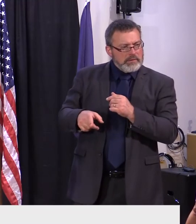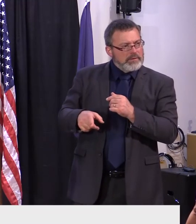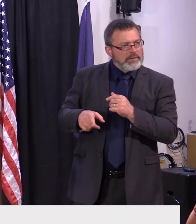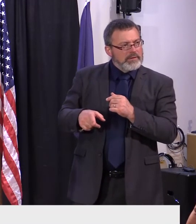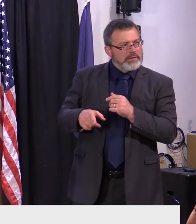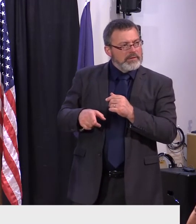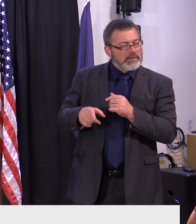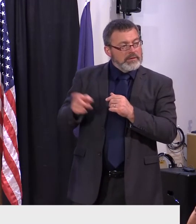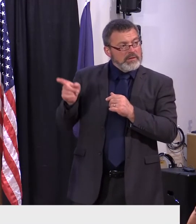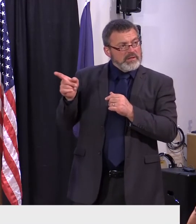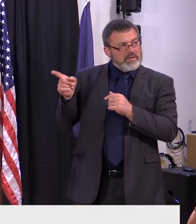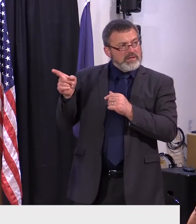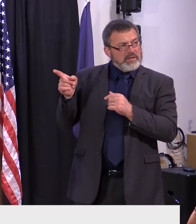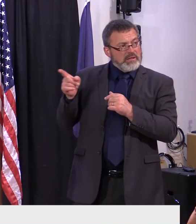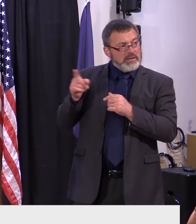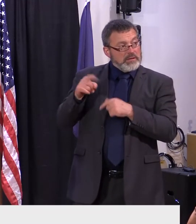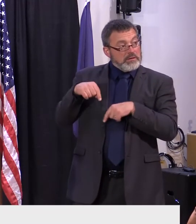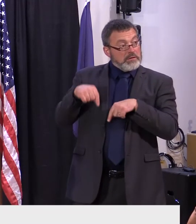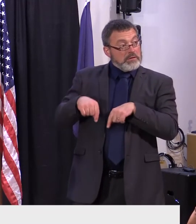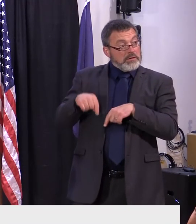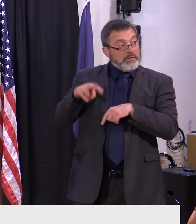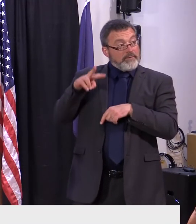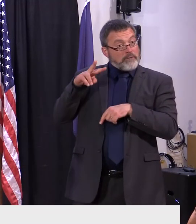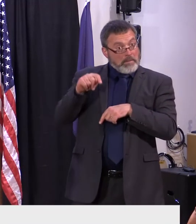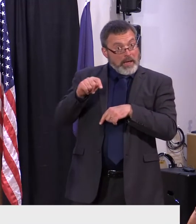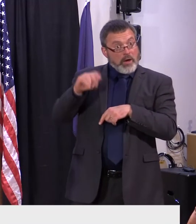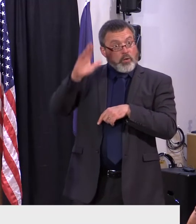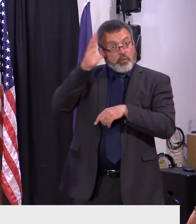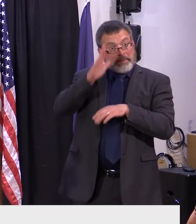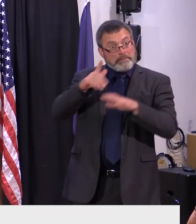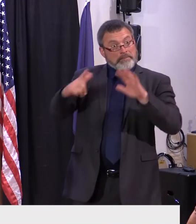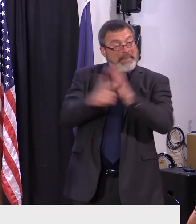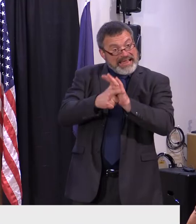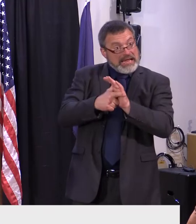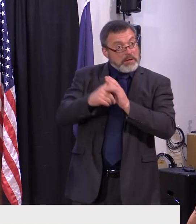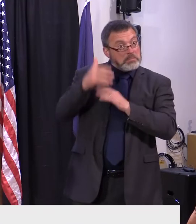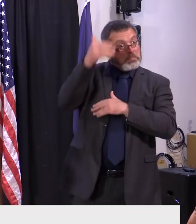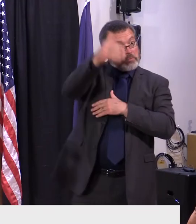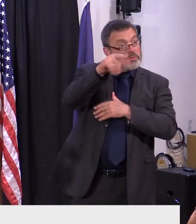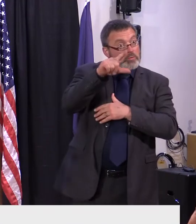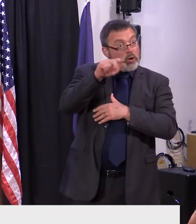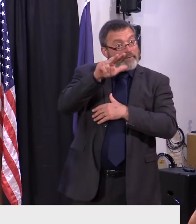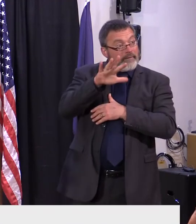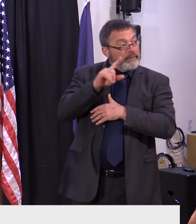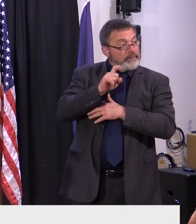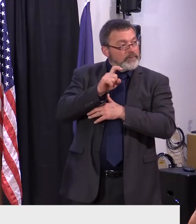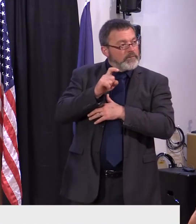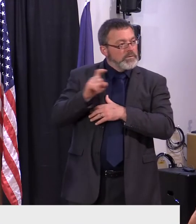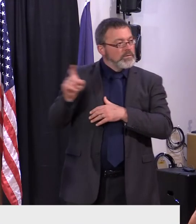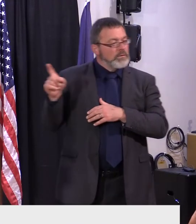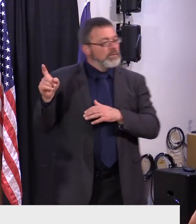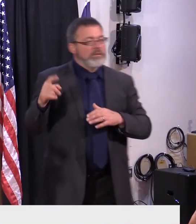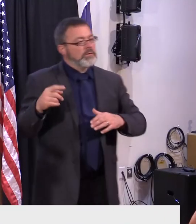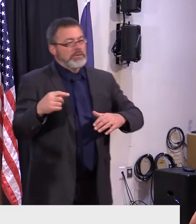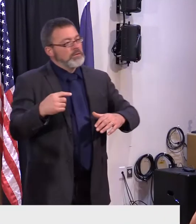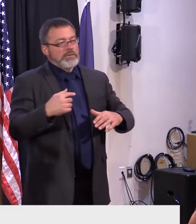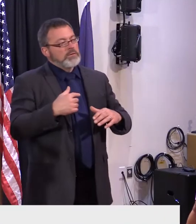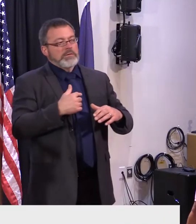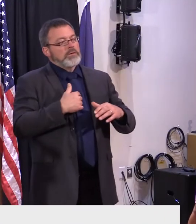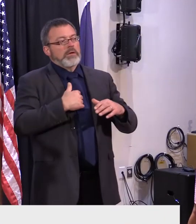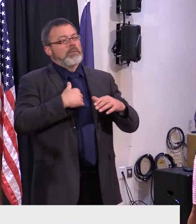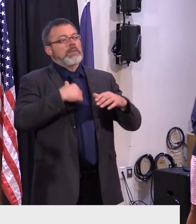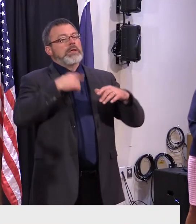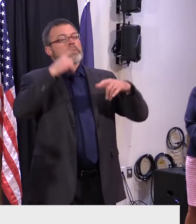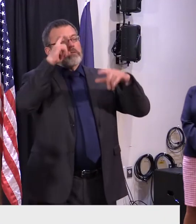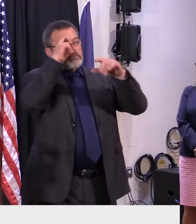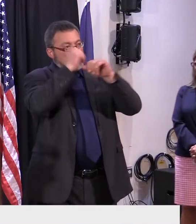abandoned on state level i i'm saying uh that uh i believe that the manufacturers are going to decide on their own